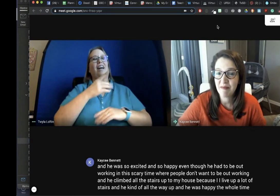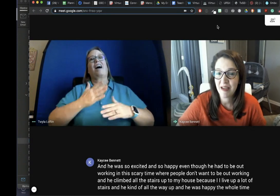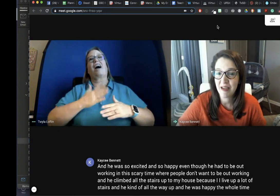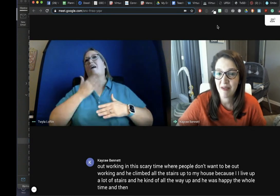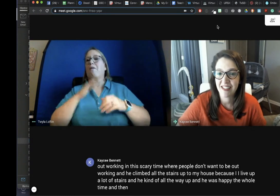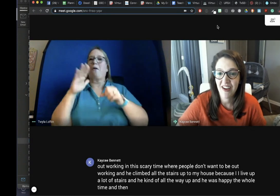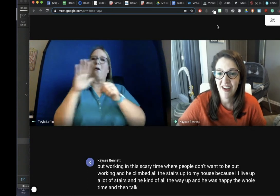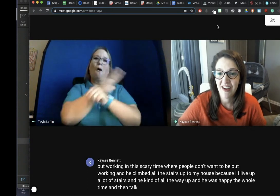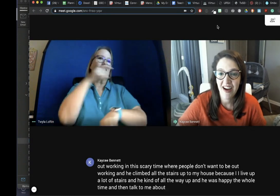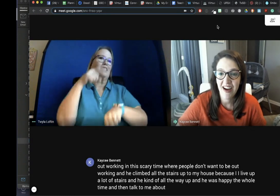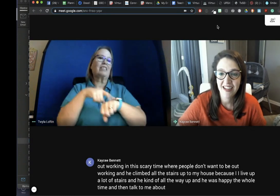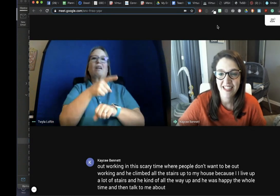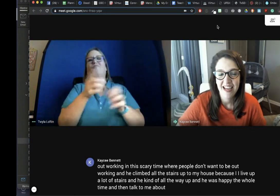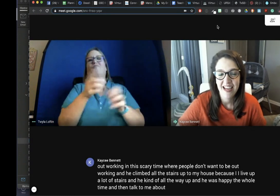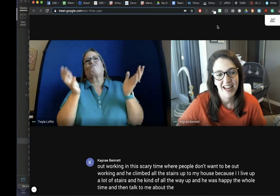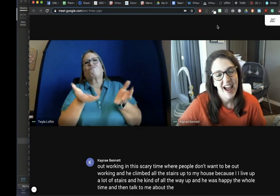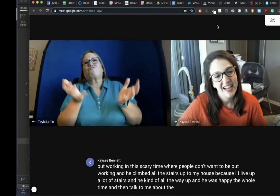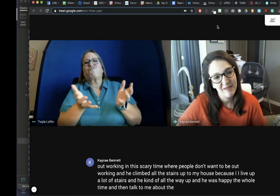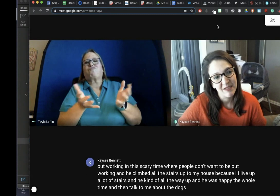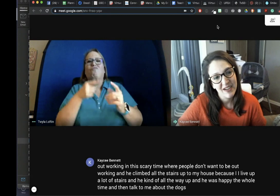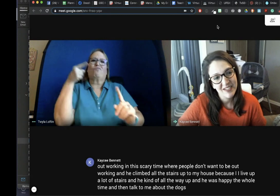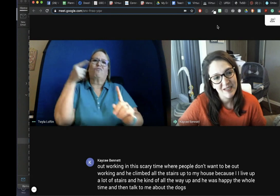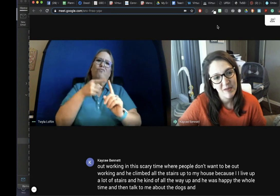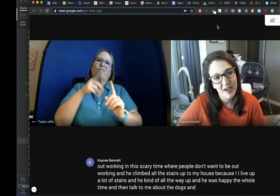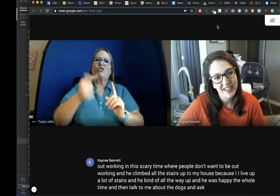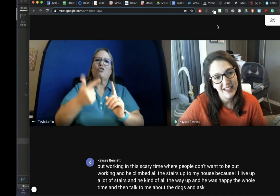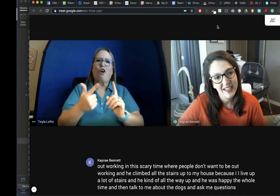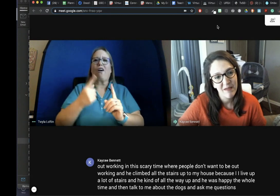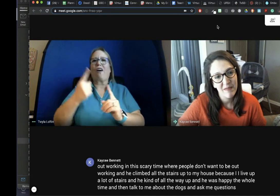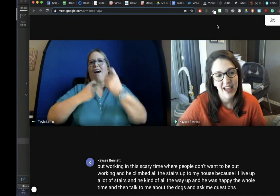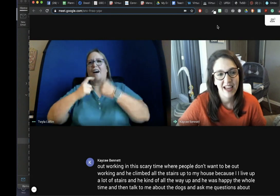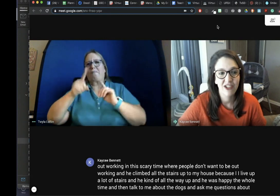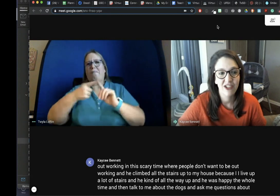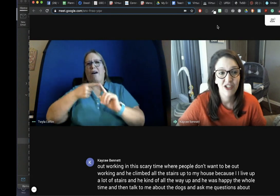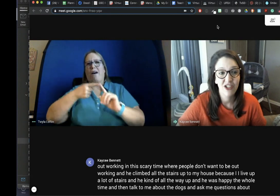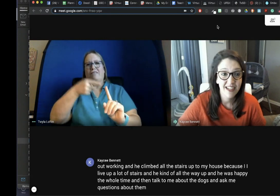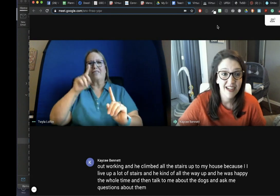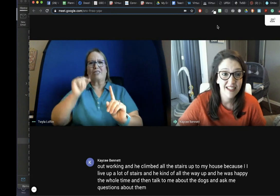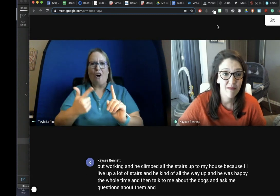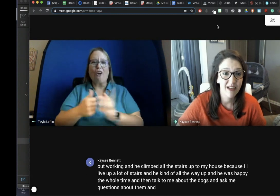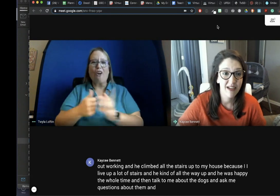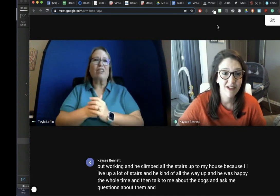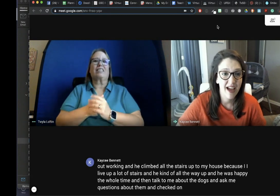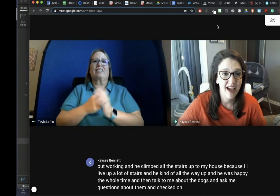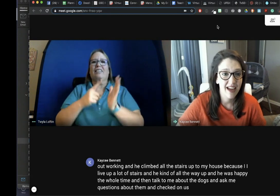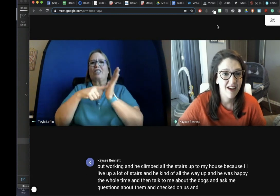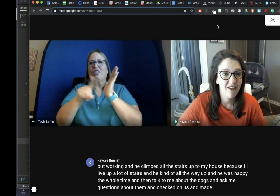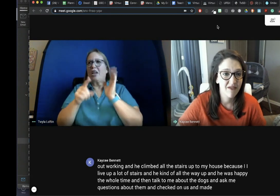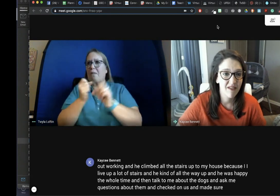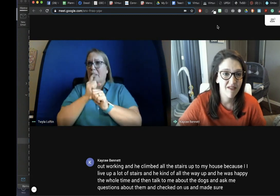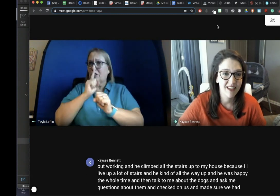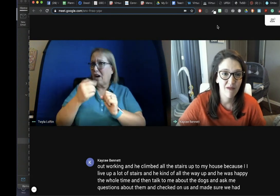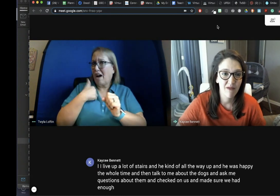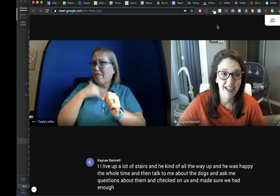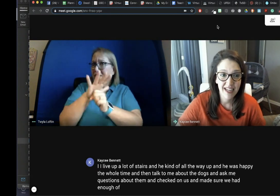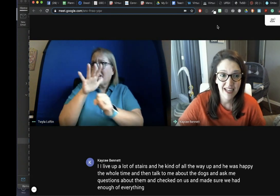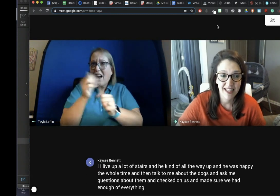me about the dogs, asked me questions about them and checked on us and made sure we had enough of everything we needed in the